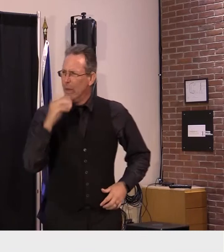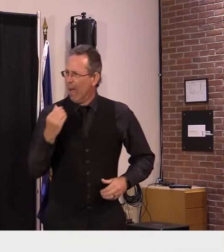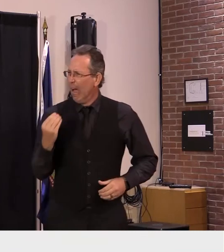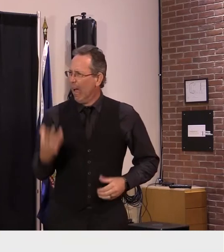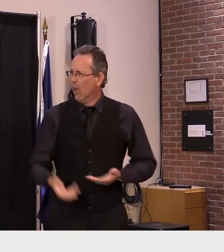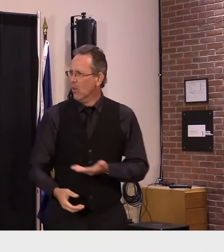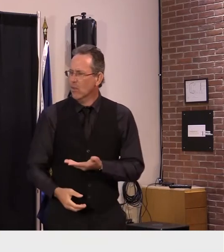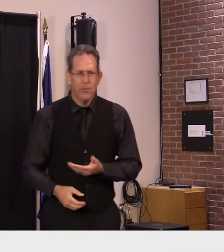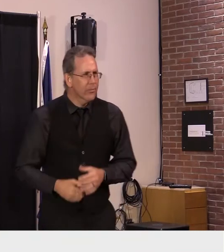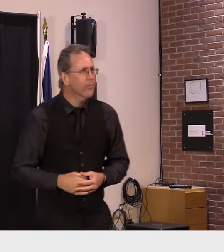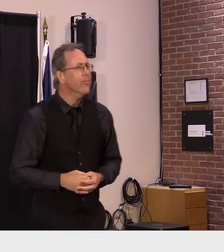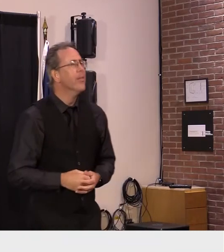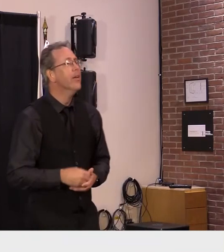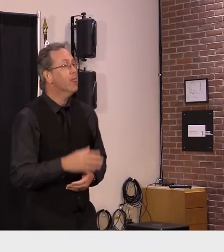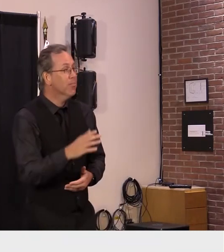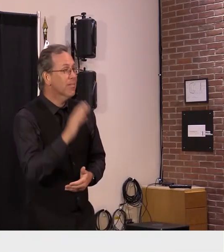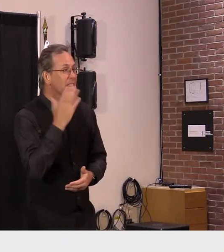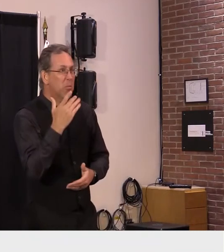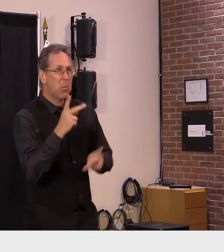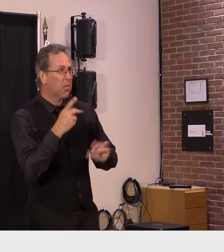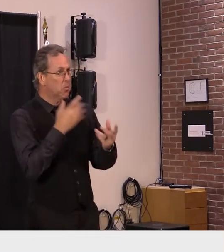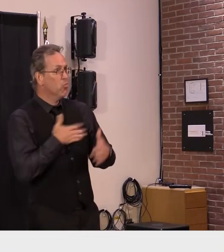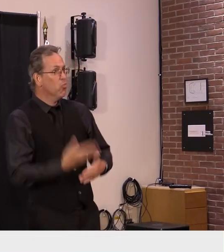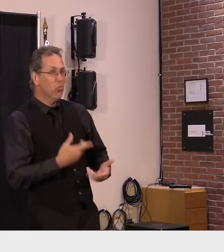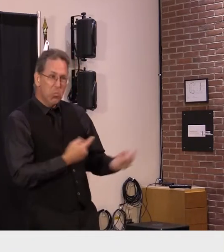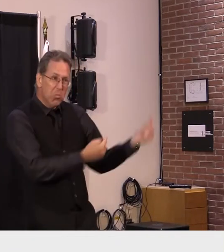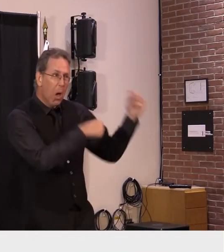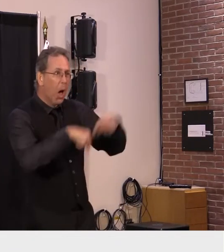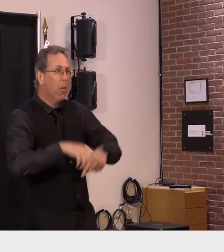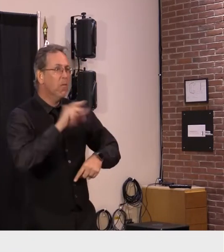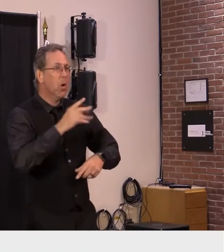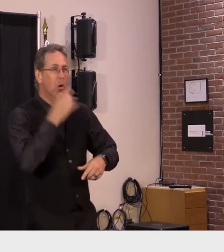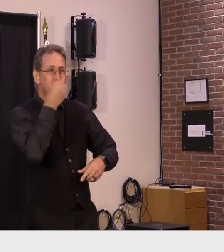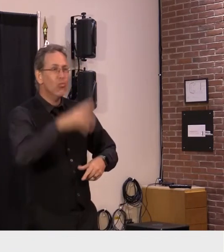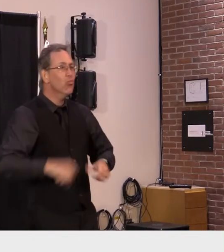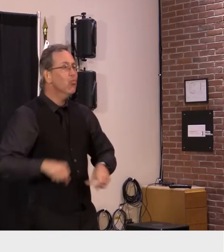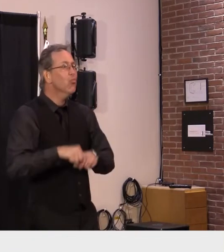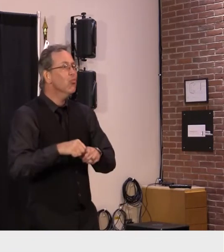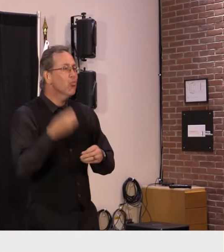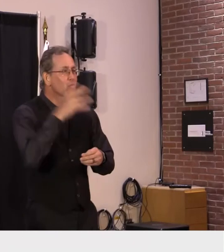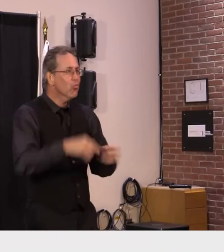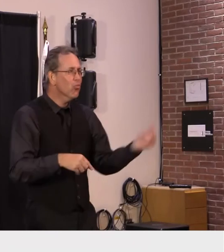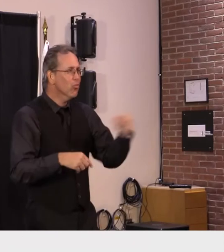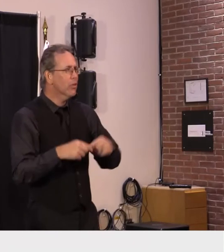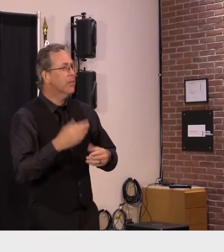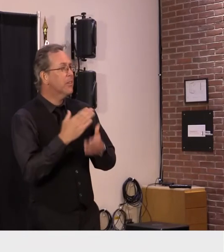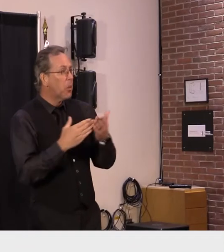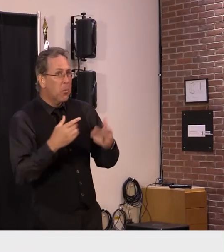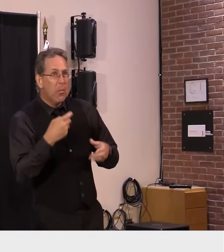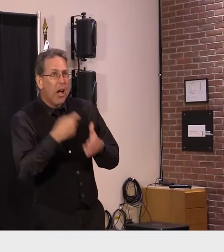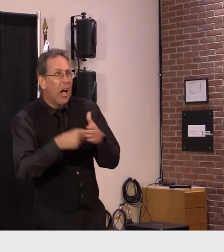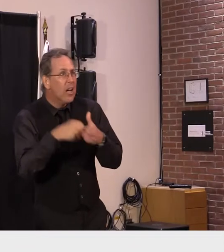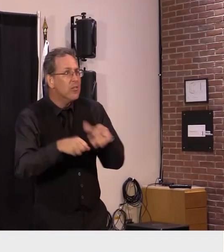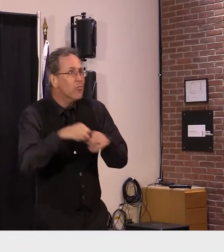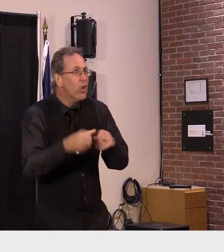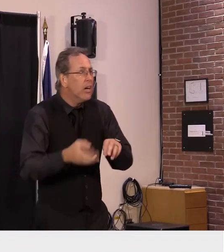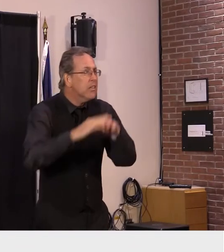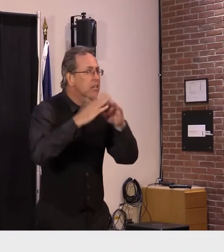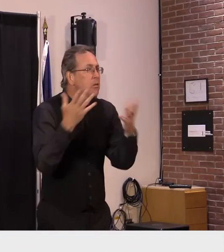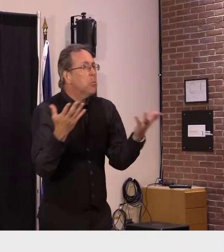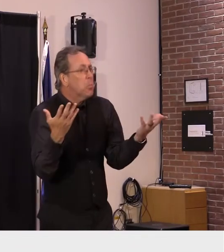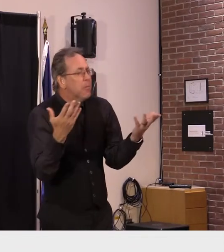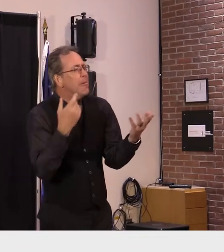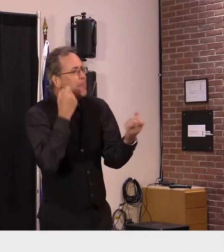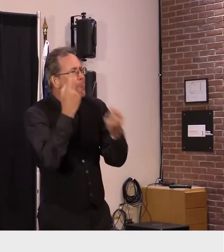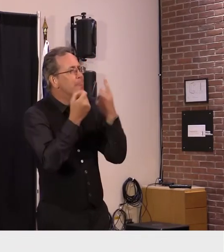uh people visiting our state i am concerned about inflation gas prices uh and so forth